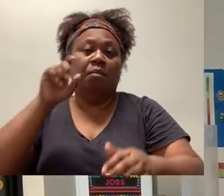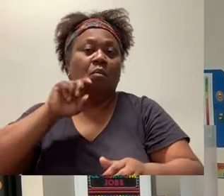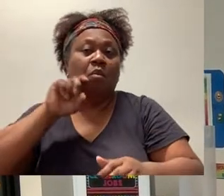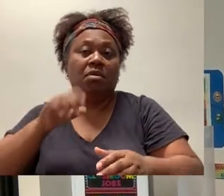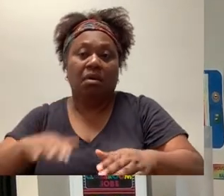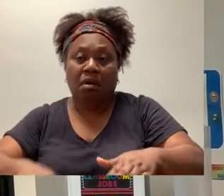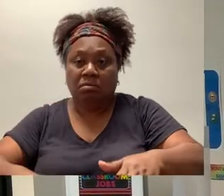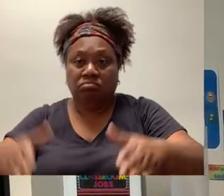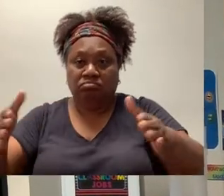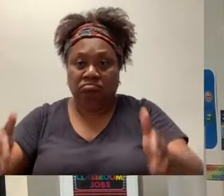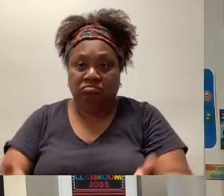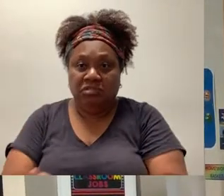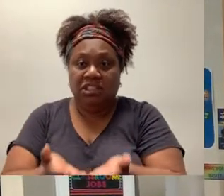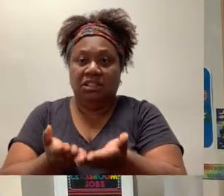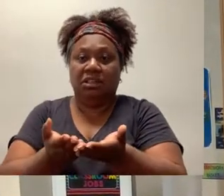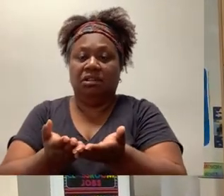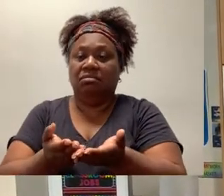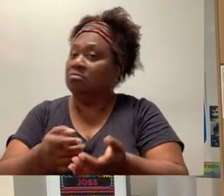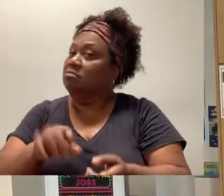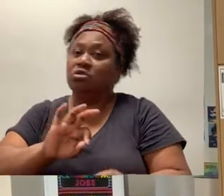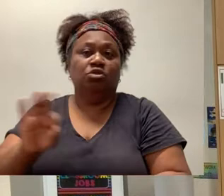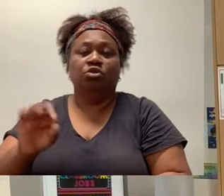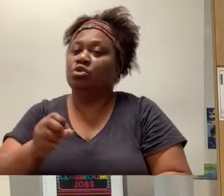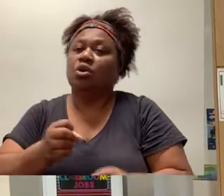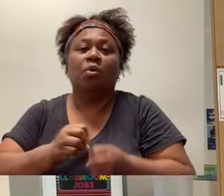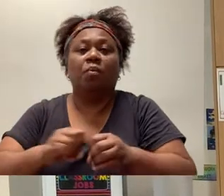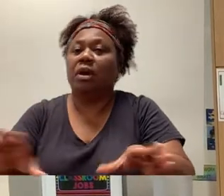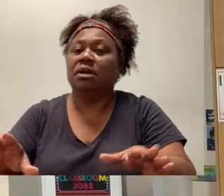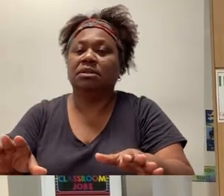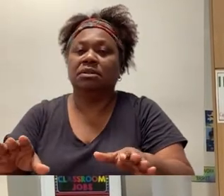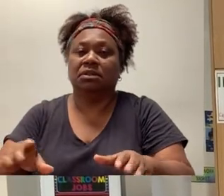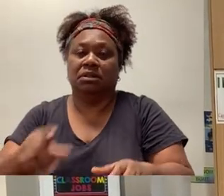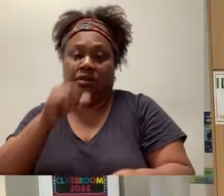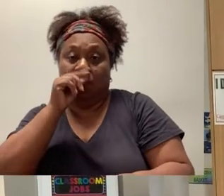Now don't waste this water in your sink you can use it to wash your dishes later.